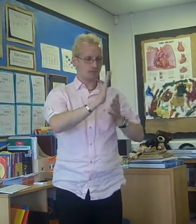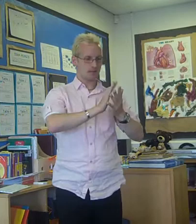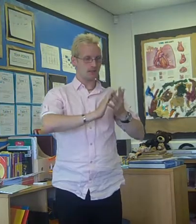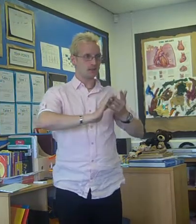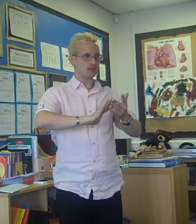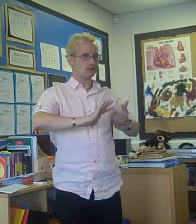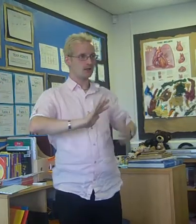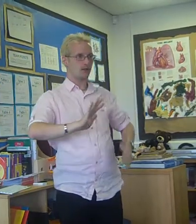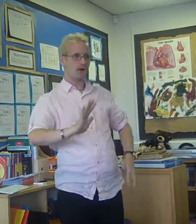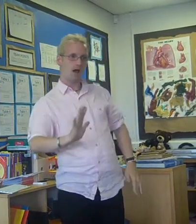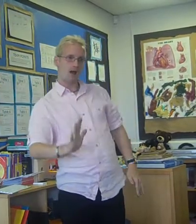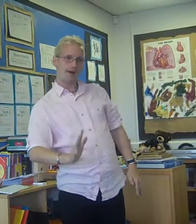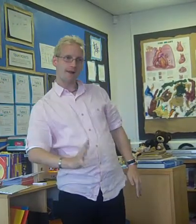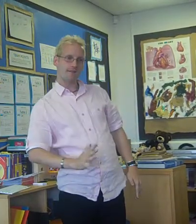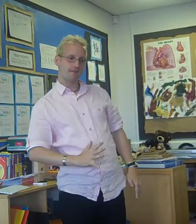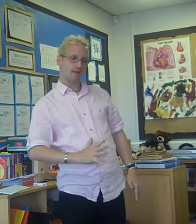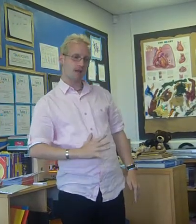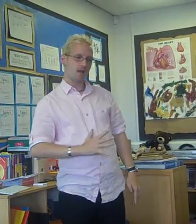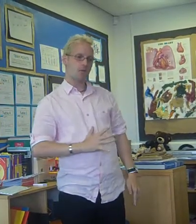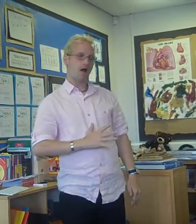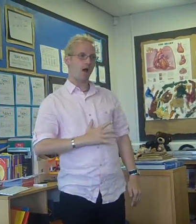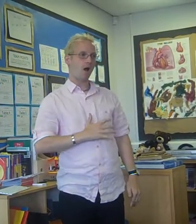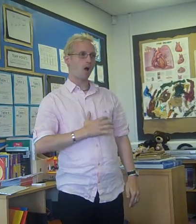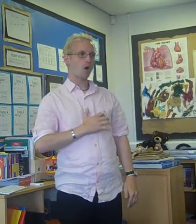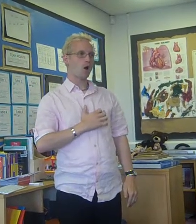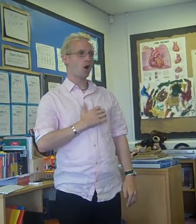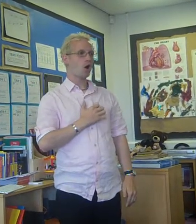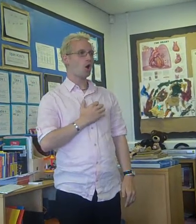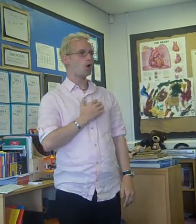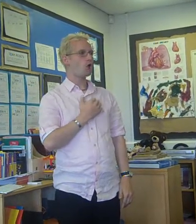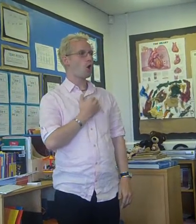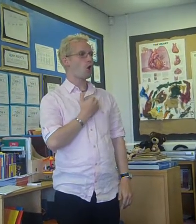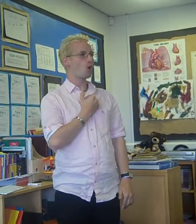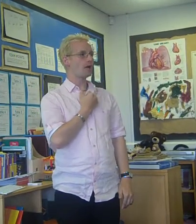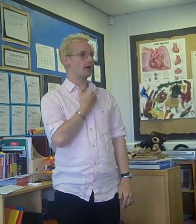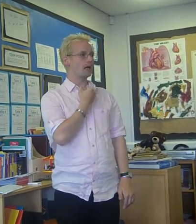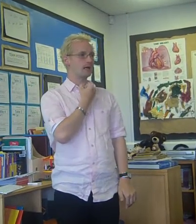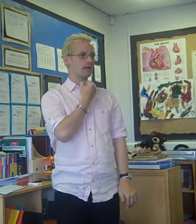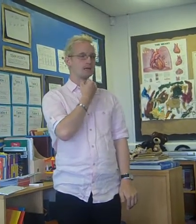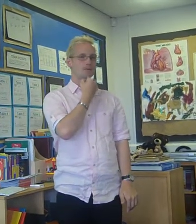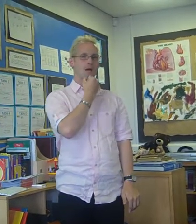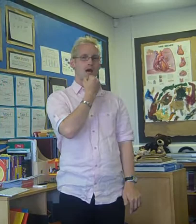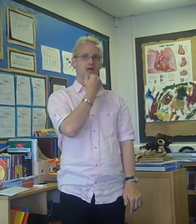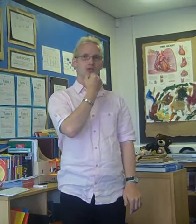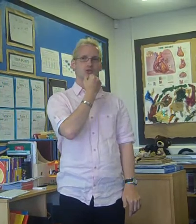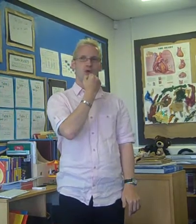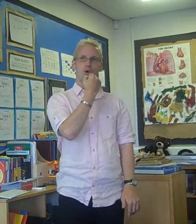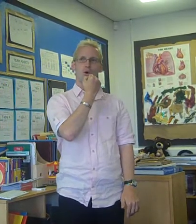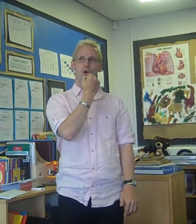me, and I feel the power growing in my soul.